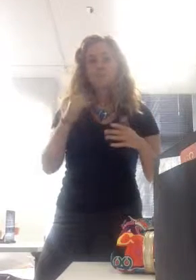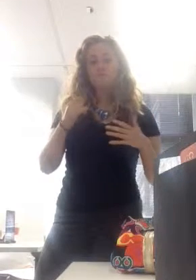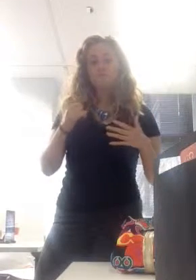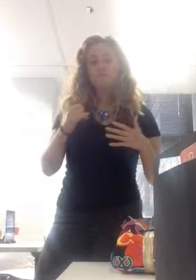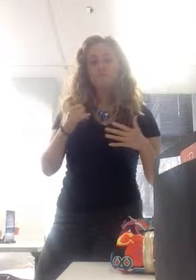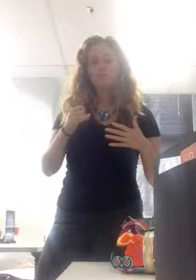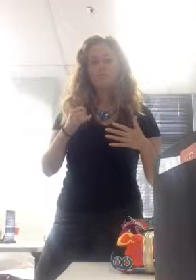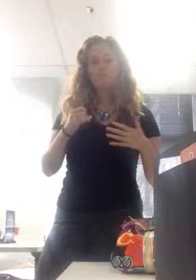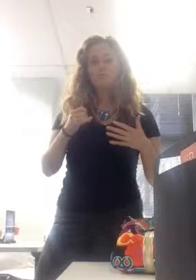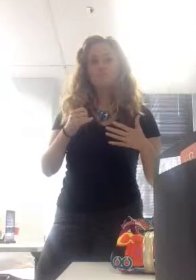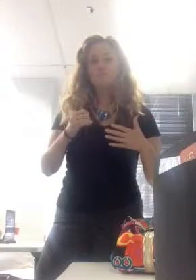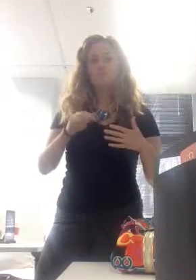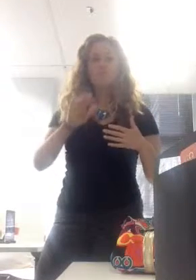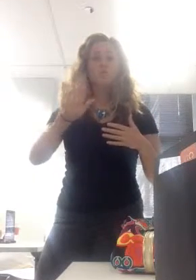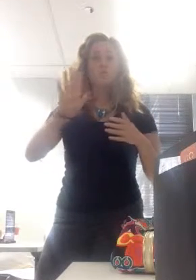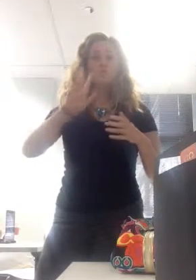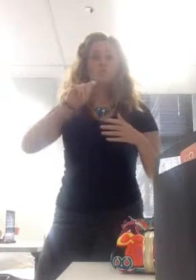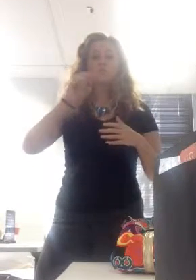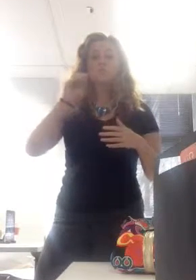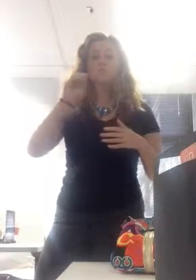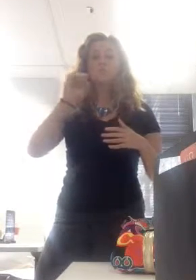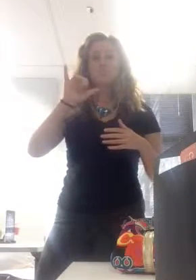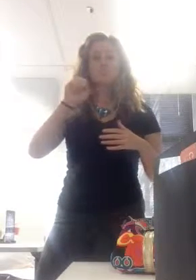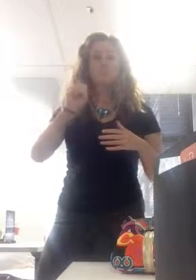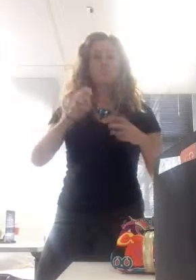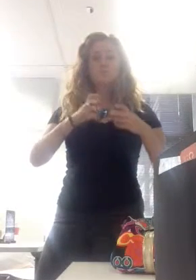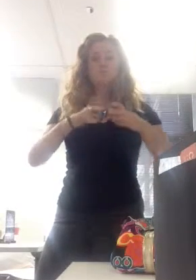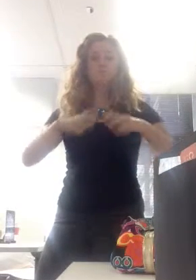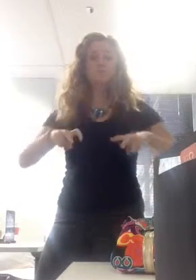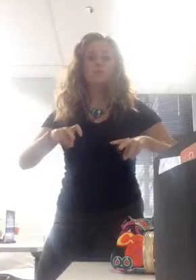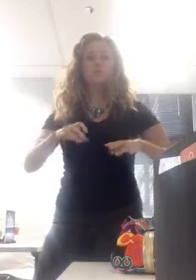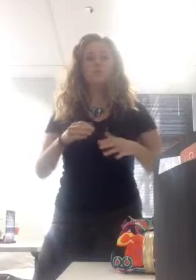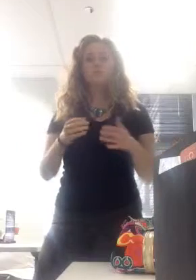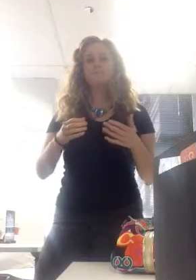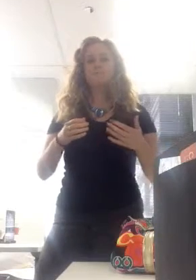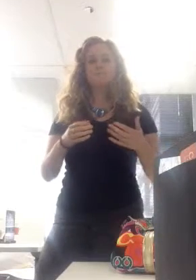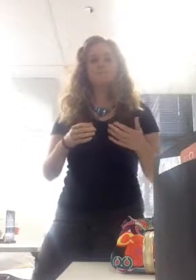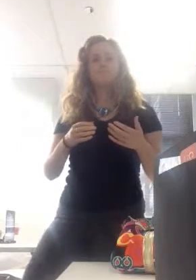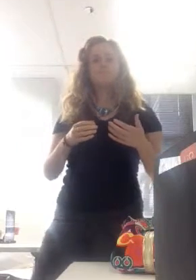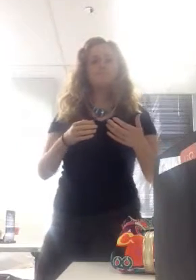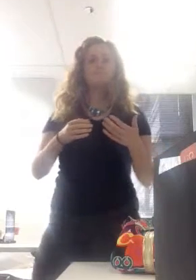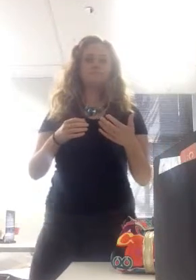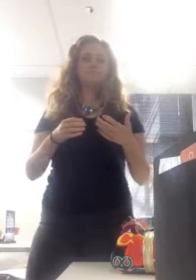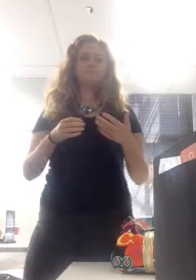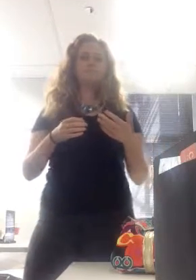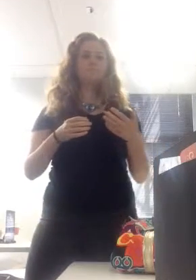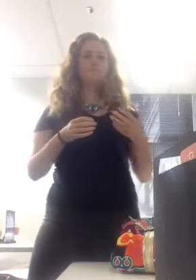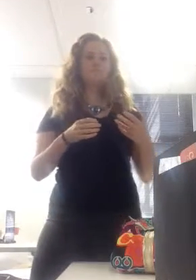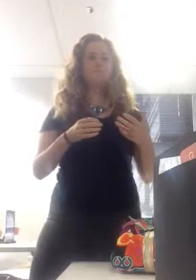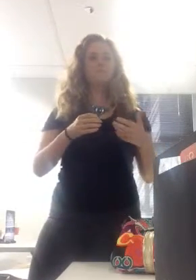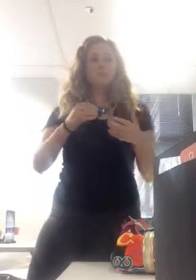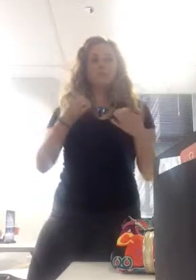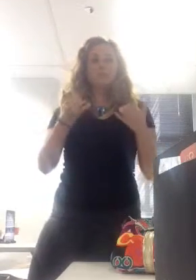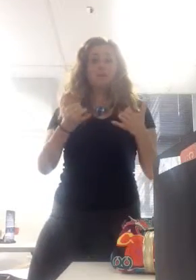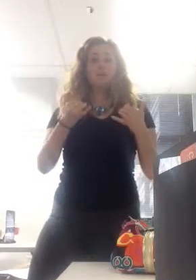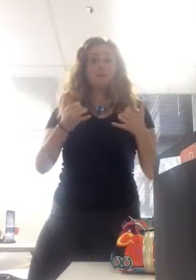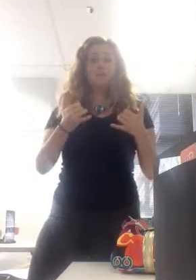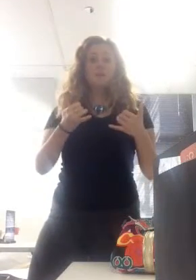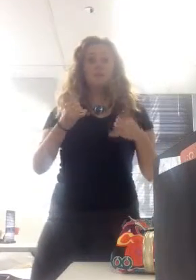society, they can sue you. You're going to lose all of your money. And they have all of these rules about what kind of toys you can make. But in laissez-fairey society,